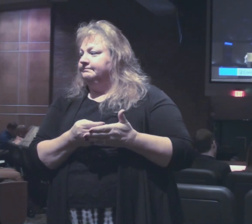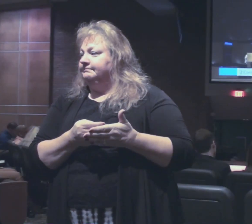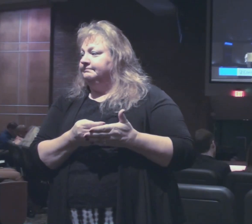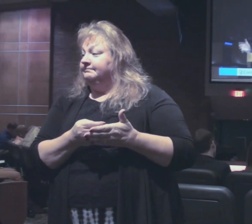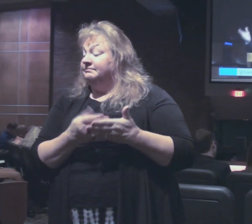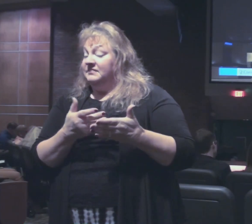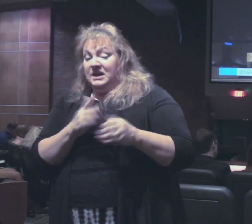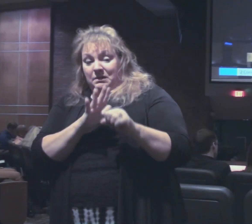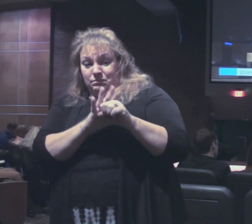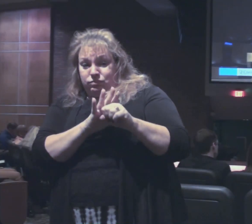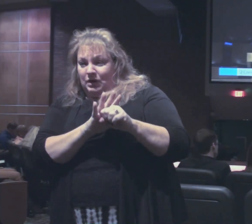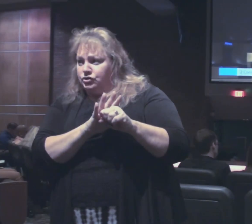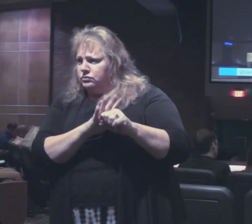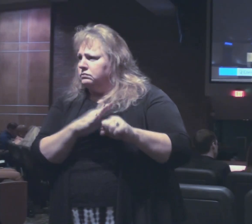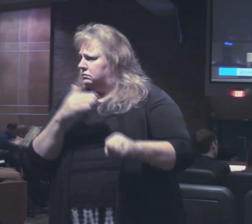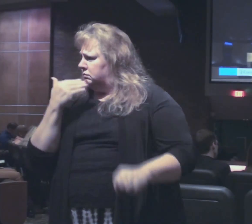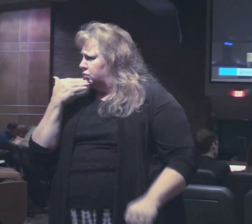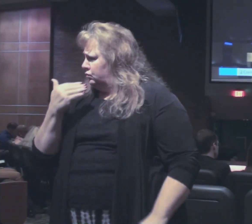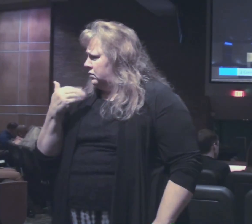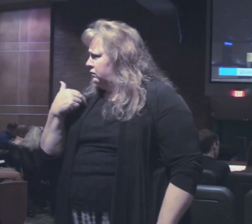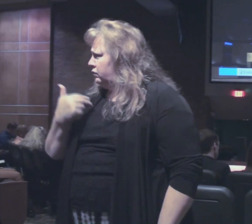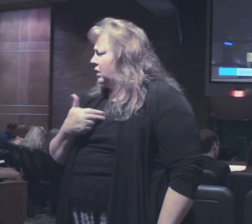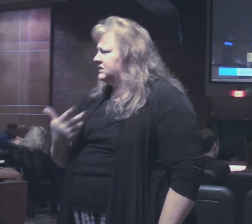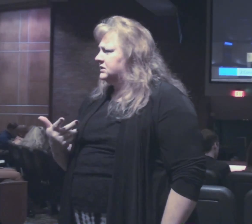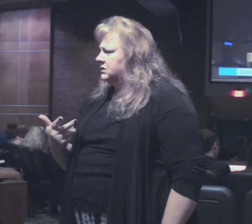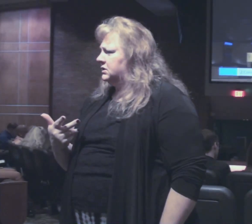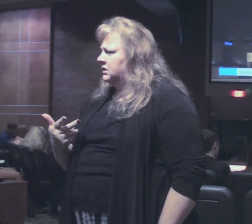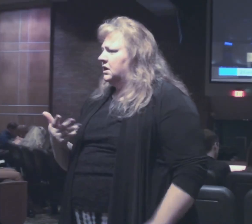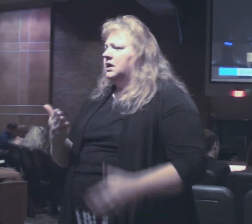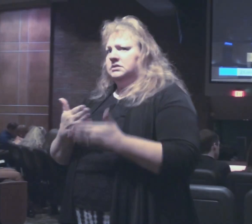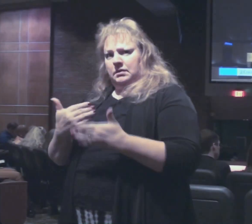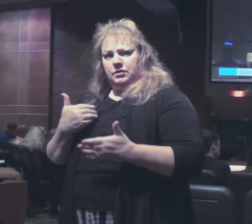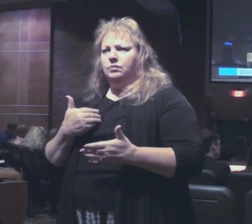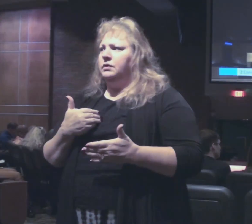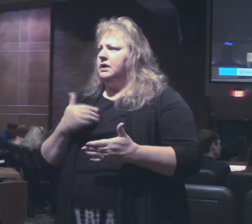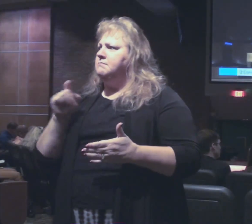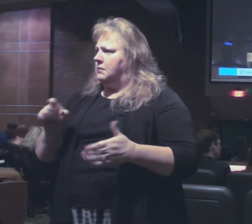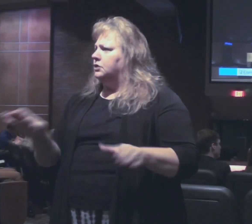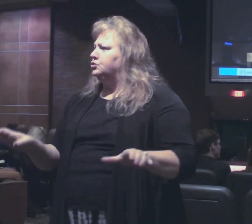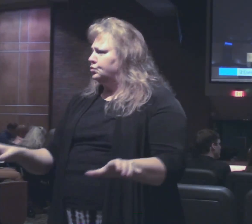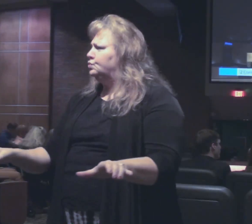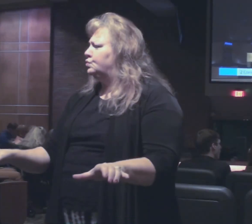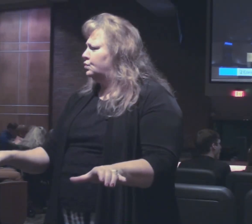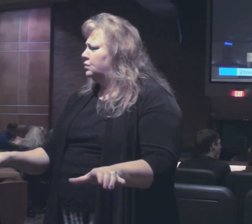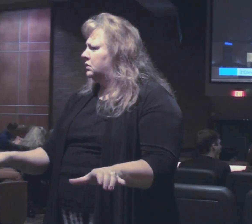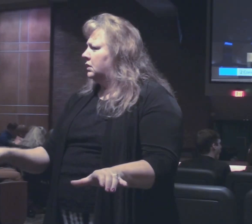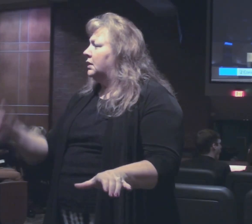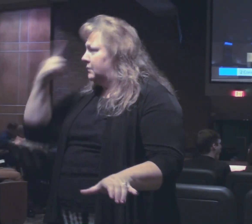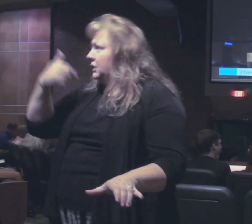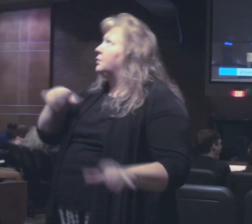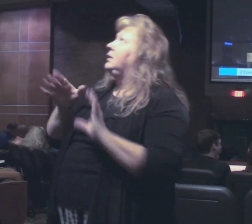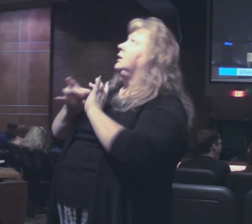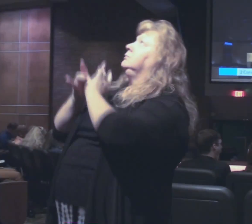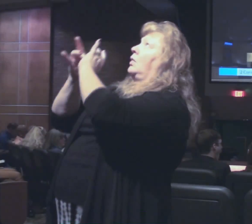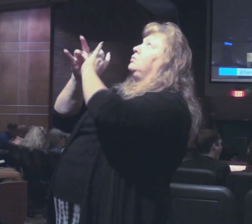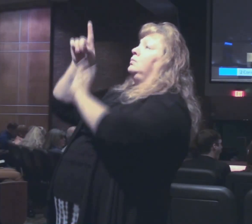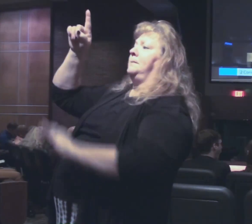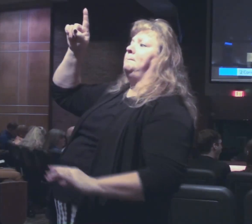And pressure's good for us. There are certain things we should be doing as God's people.